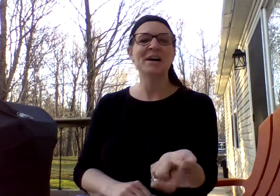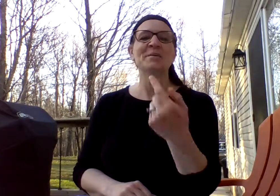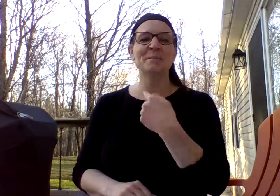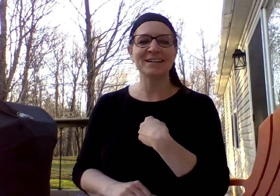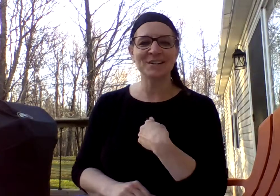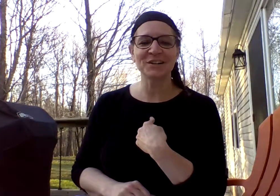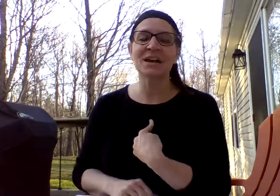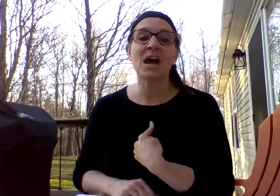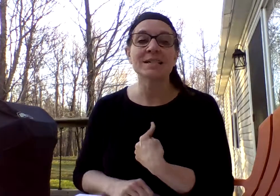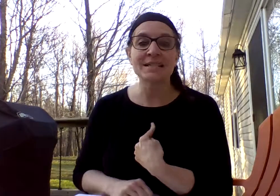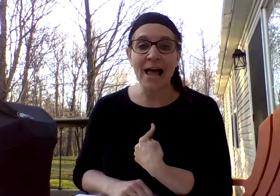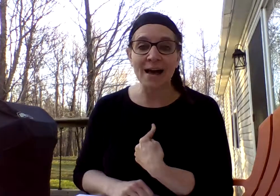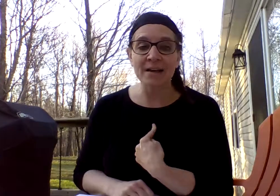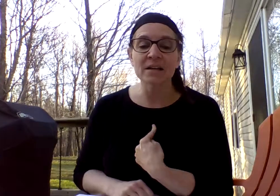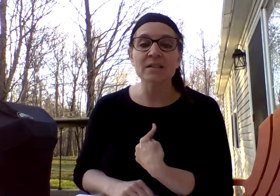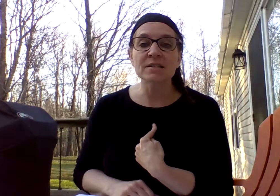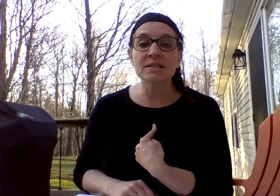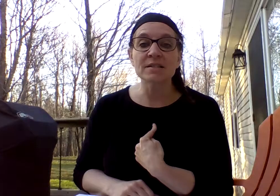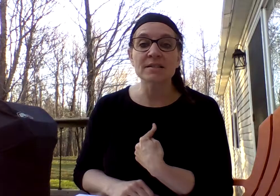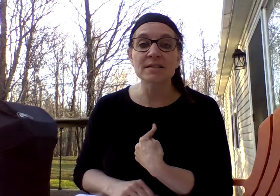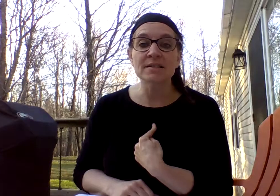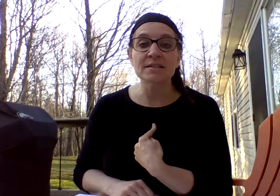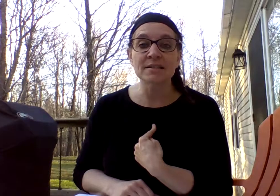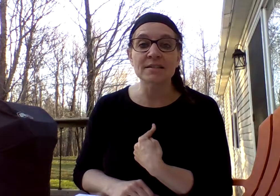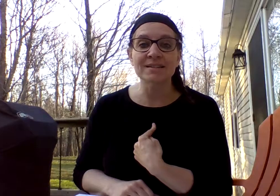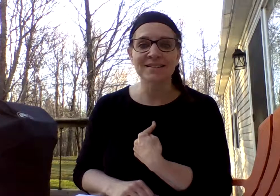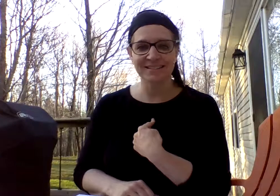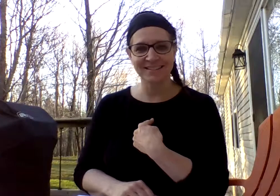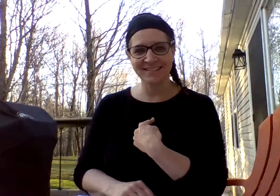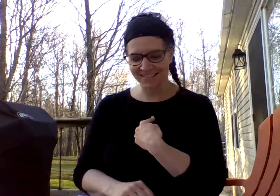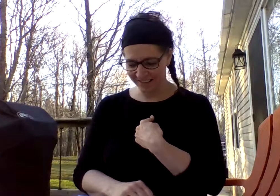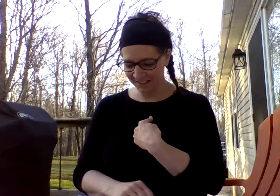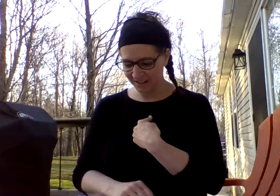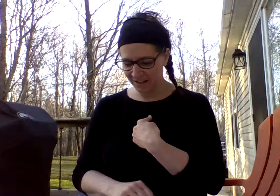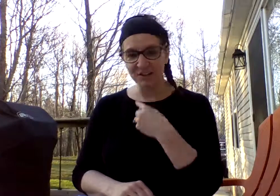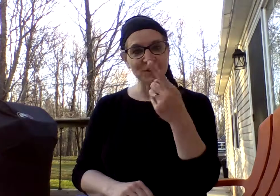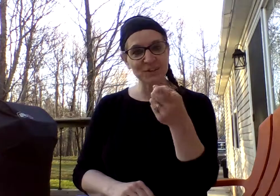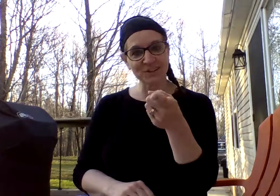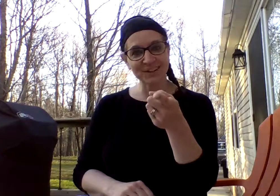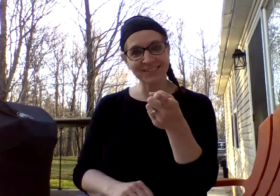My turn. Sock. S, S, S. Your turn.